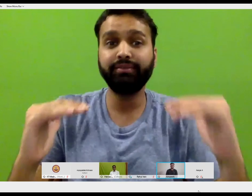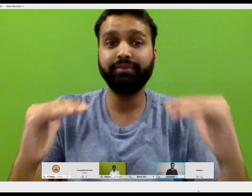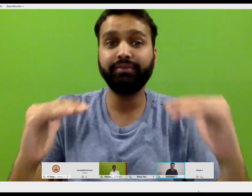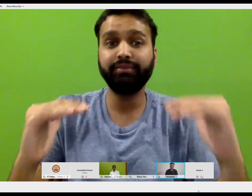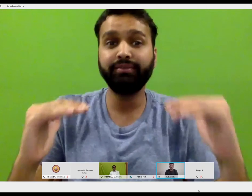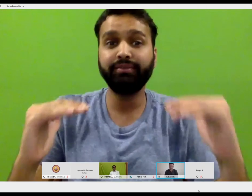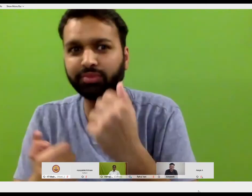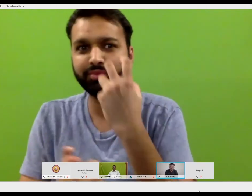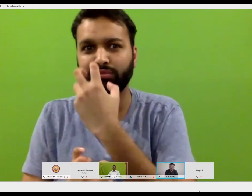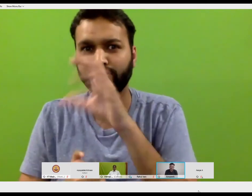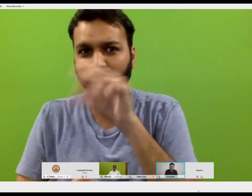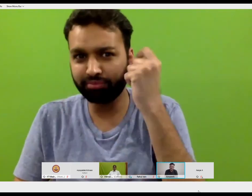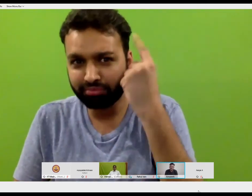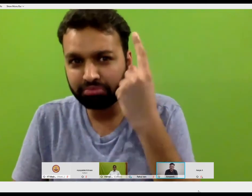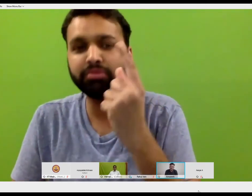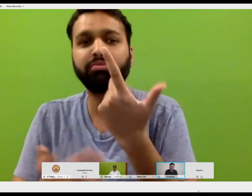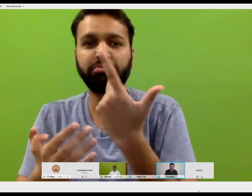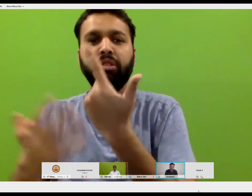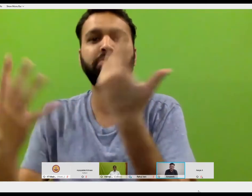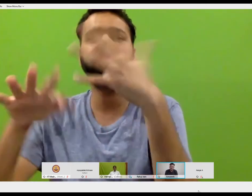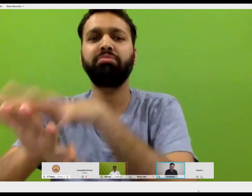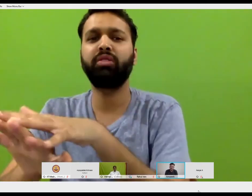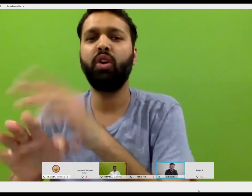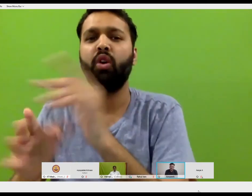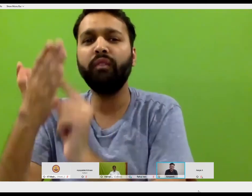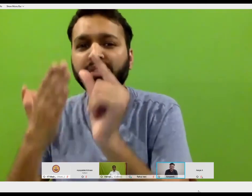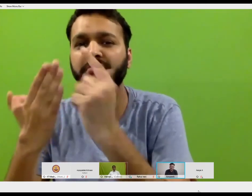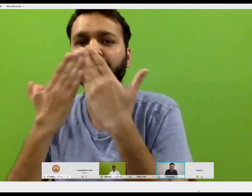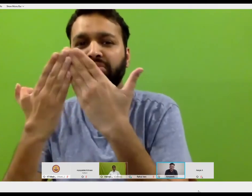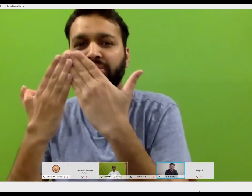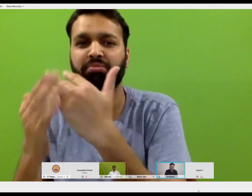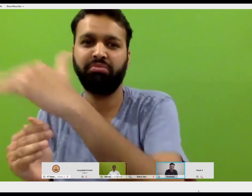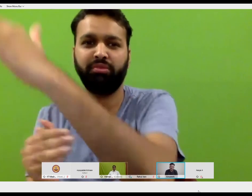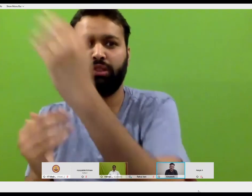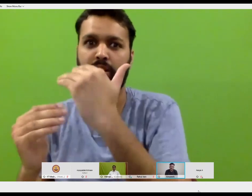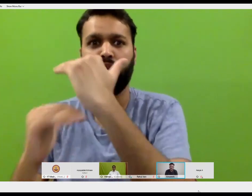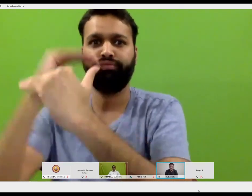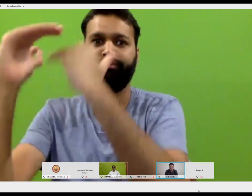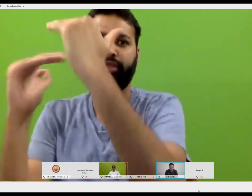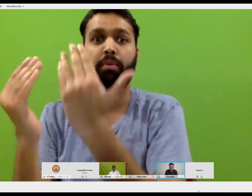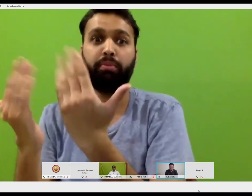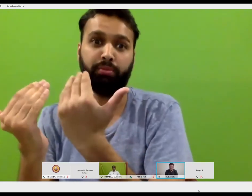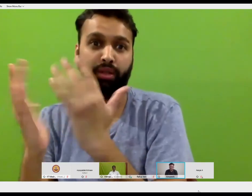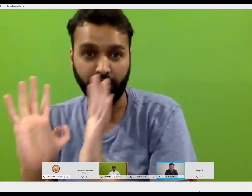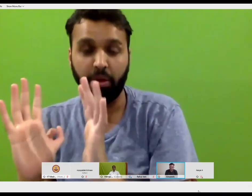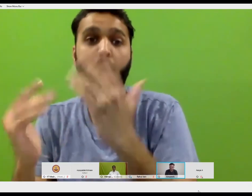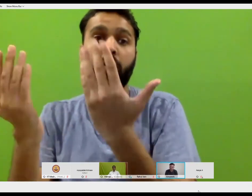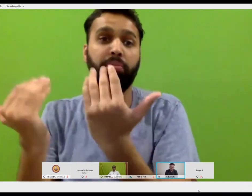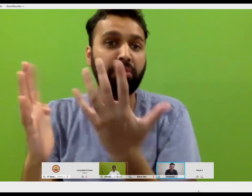be used. So some of them might be able to hear and lip read, and you know, like they could mainstream